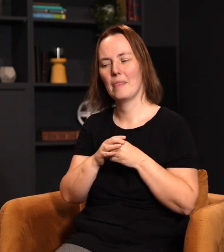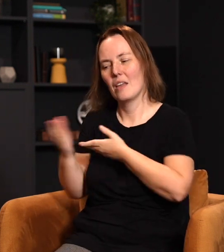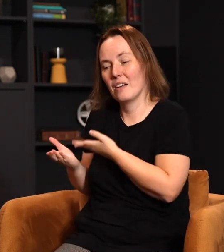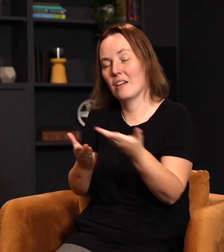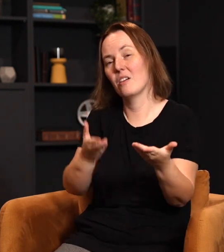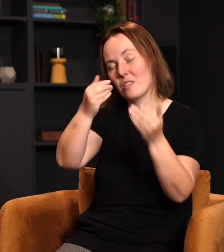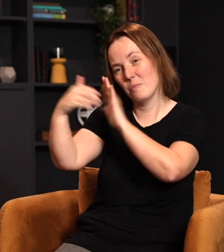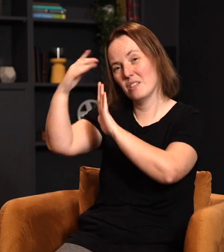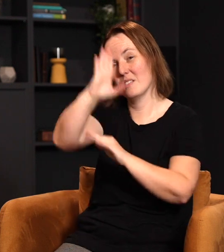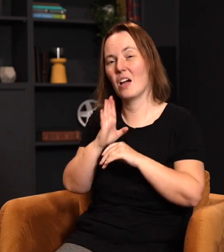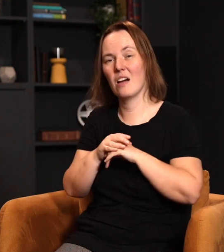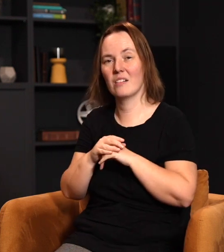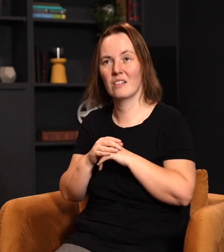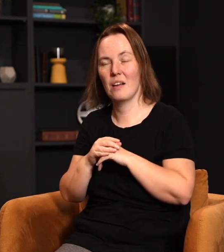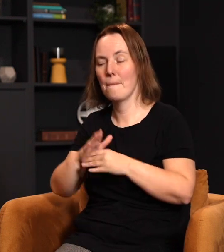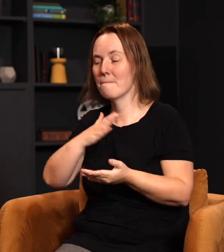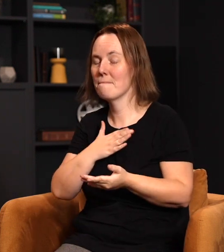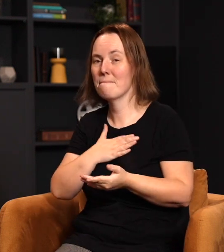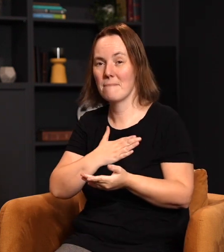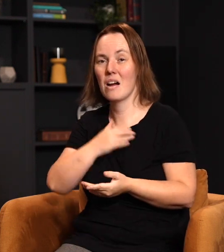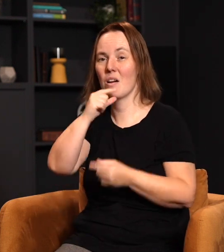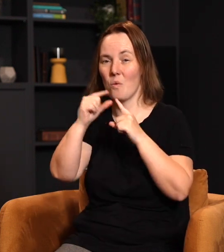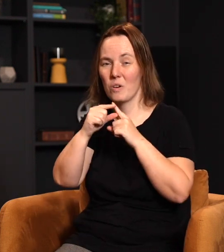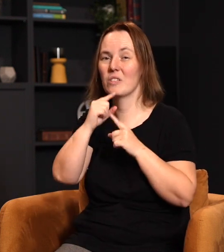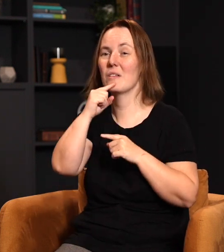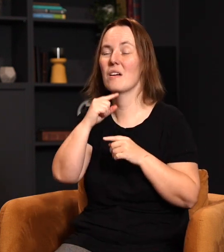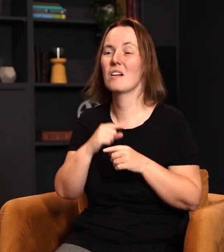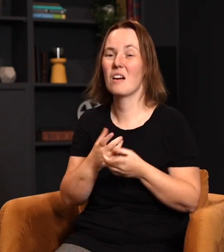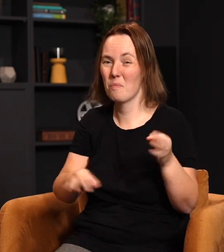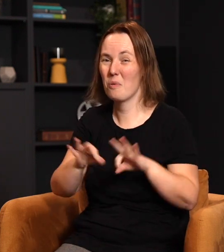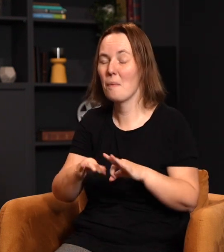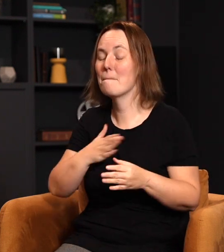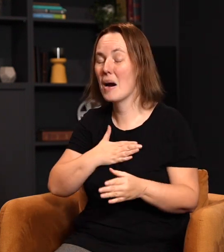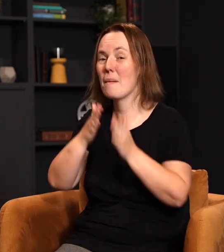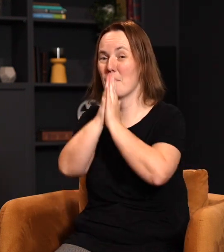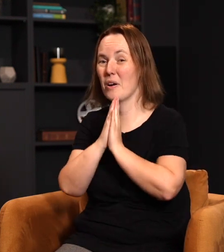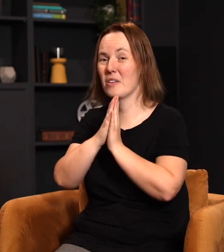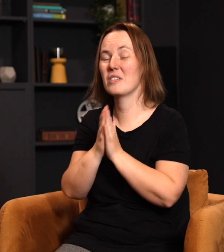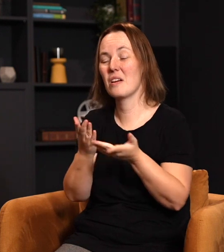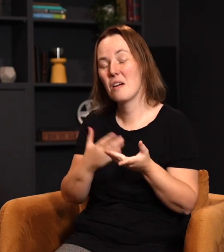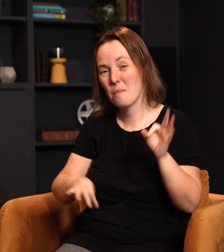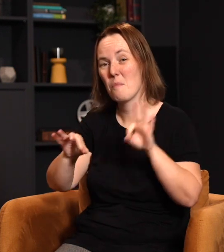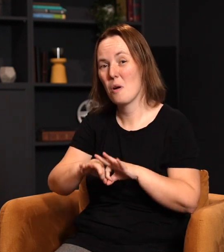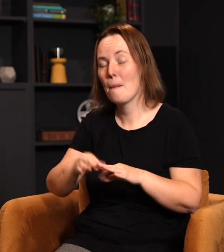I carry the presence of God. My words matter. My prayers matter. My assignment